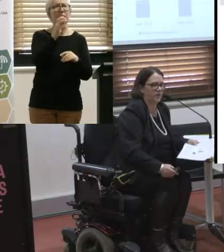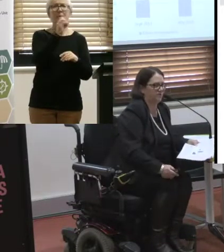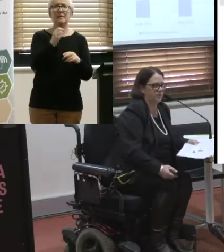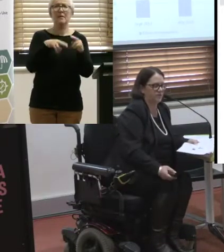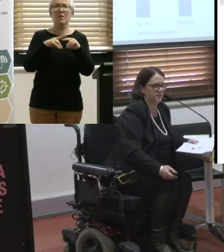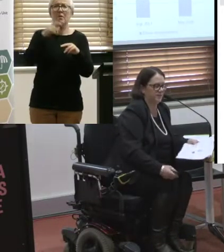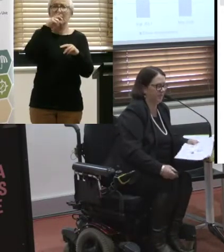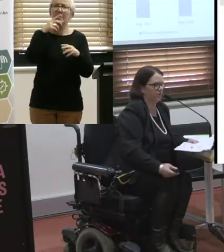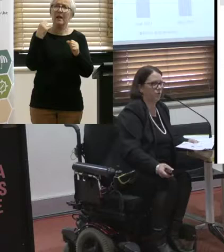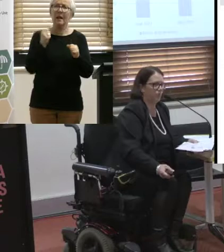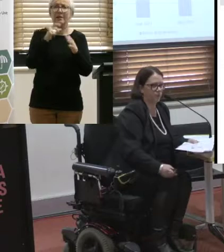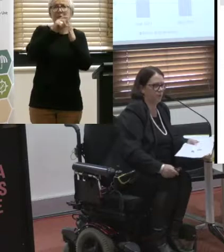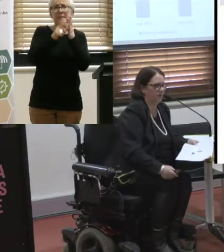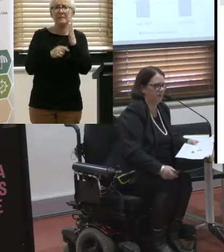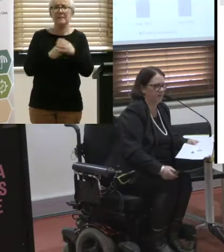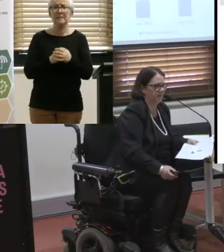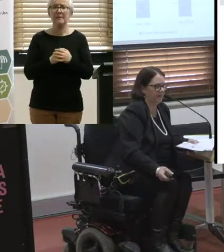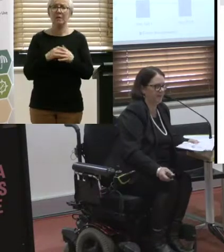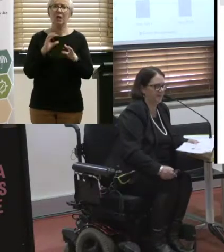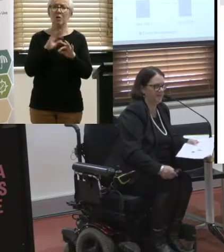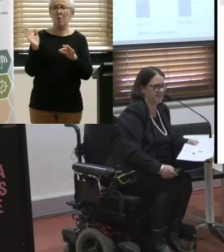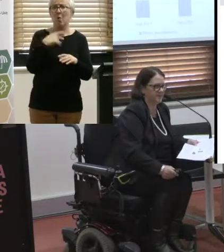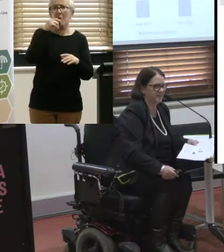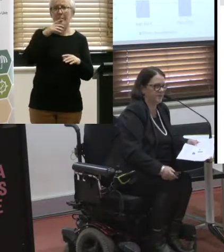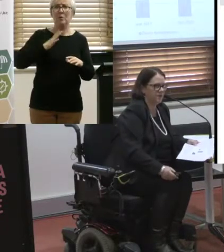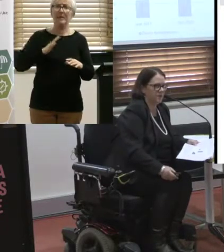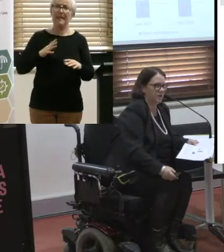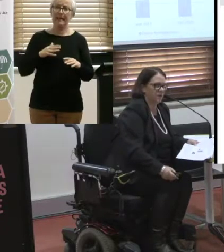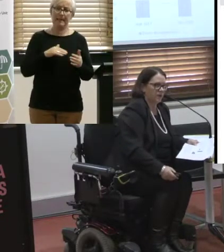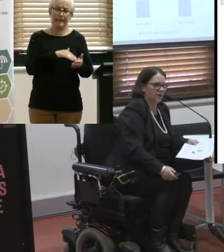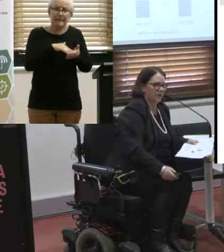all are visual disability and not all require assistance.